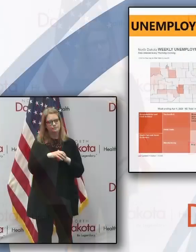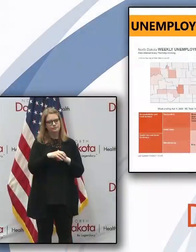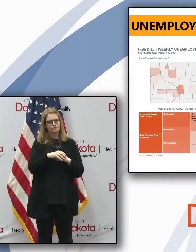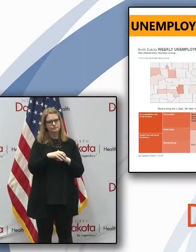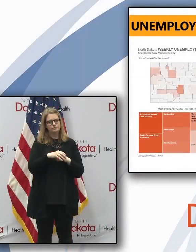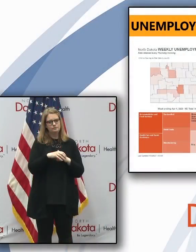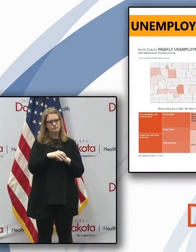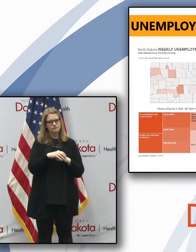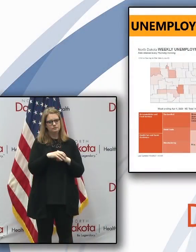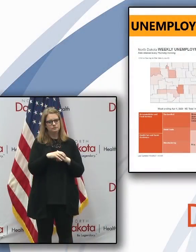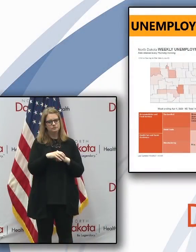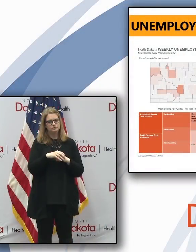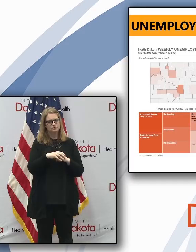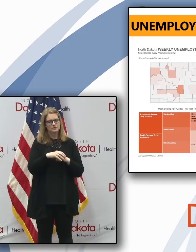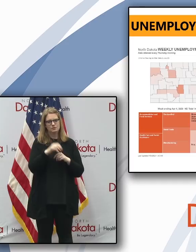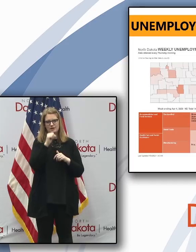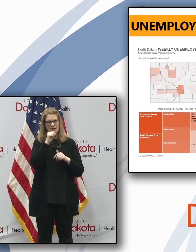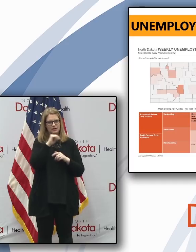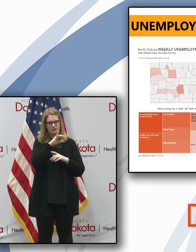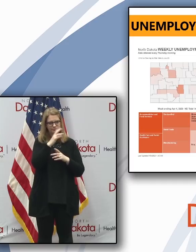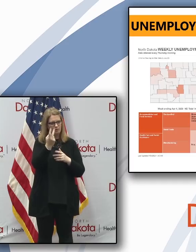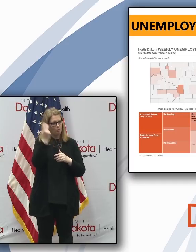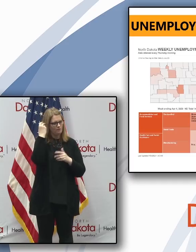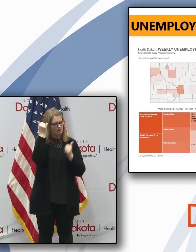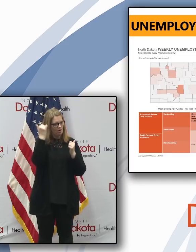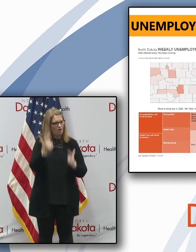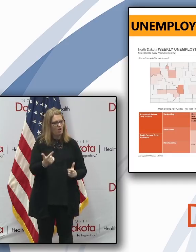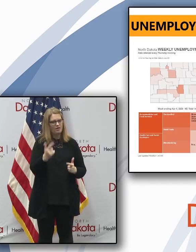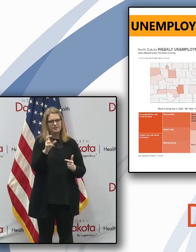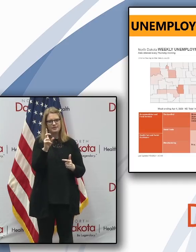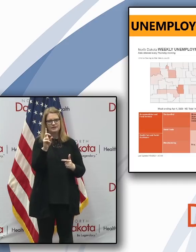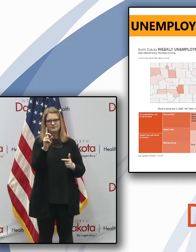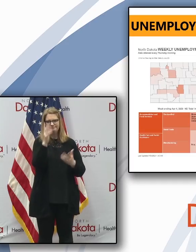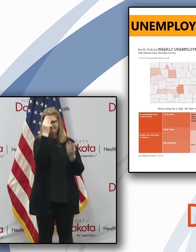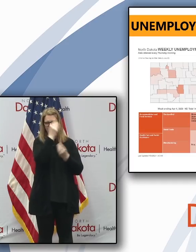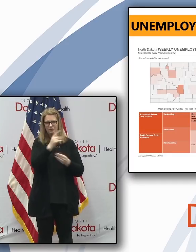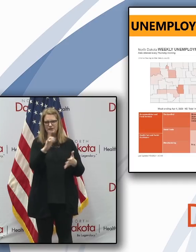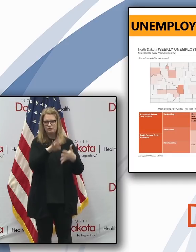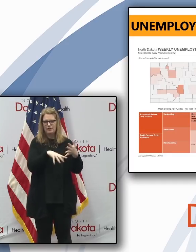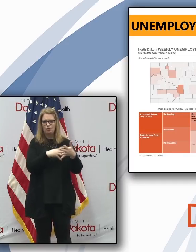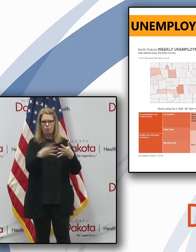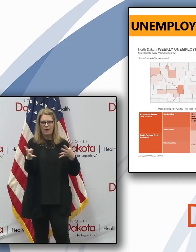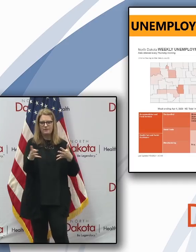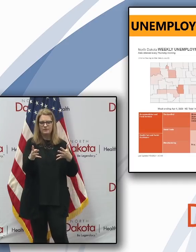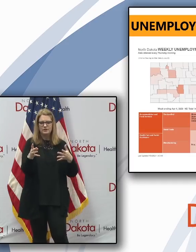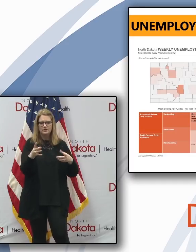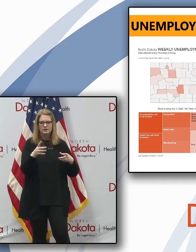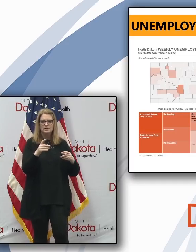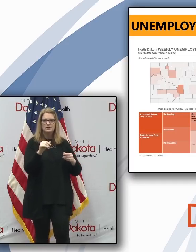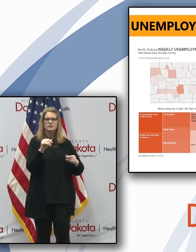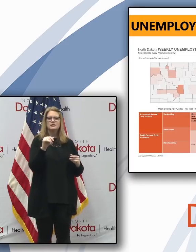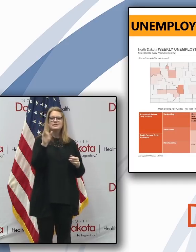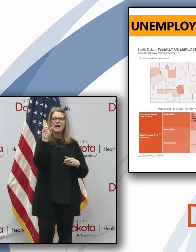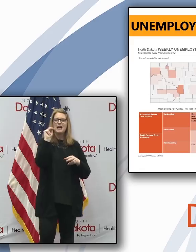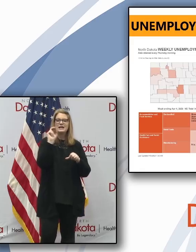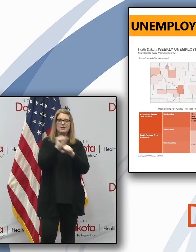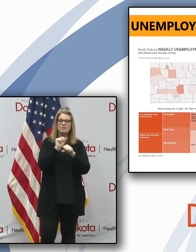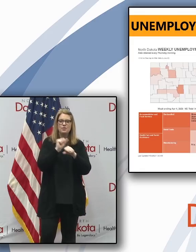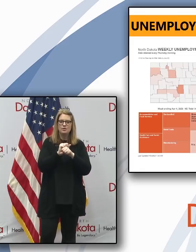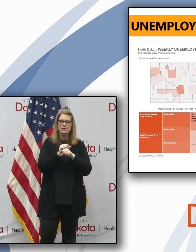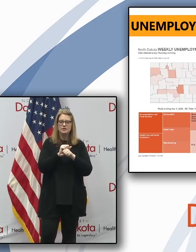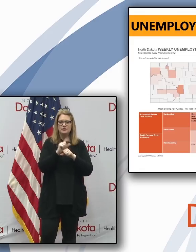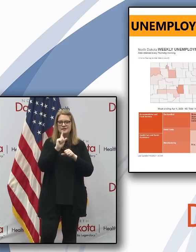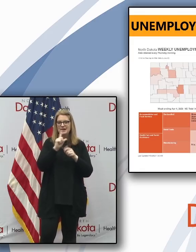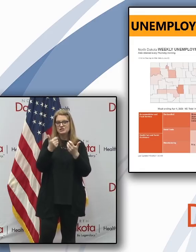And there's a we won't walk through all the data on this graph, but we did want to make sure that those are really into unemployment data. There's actually a